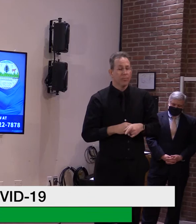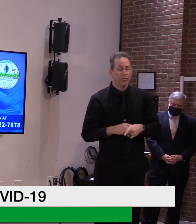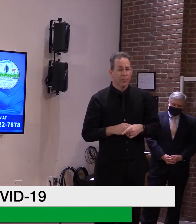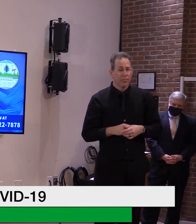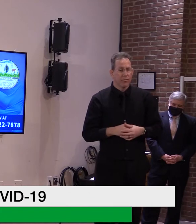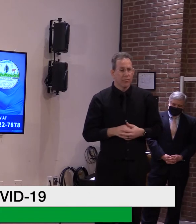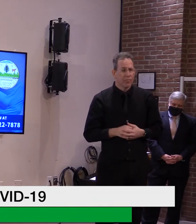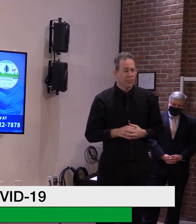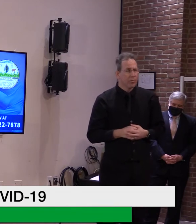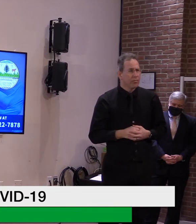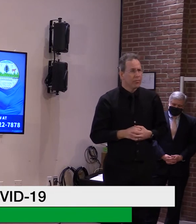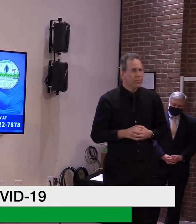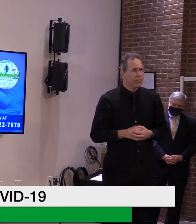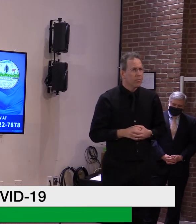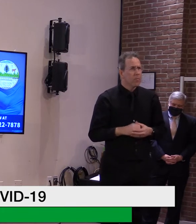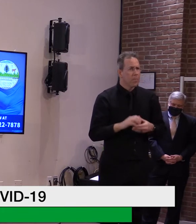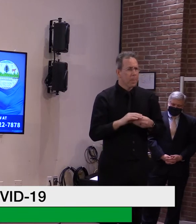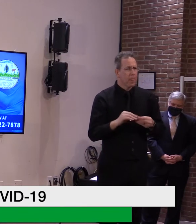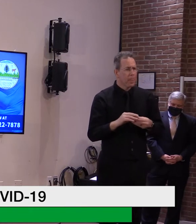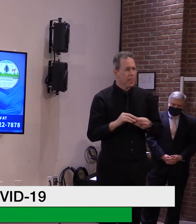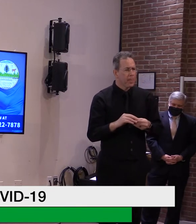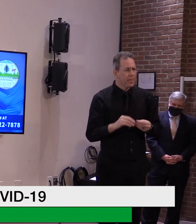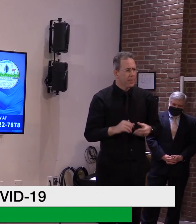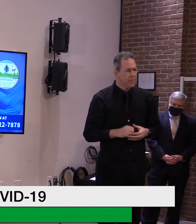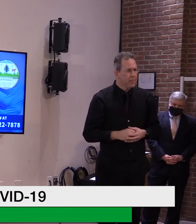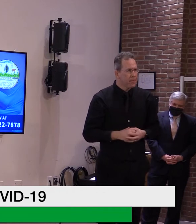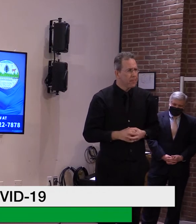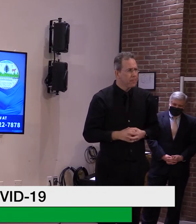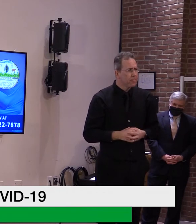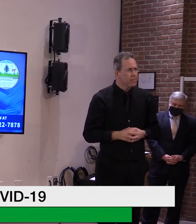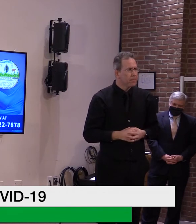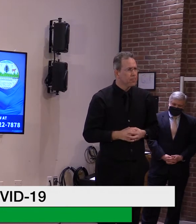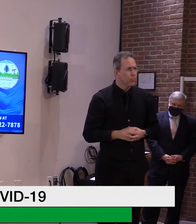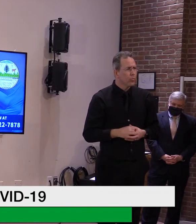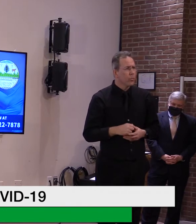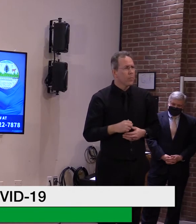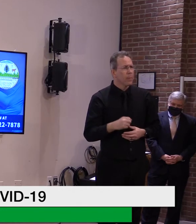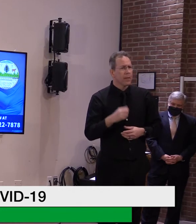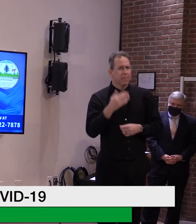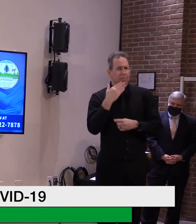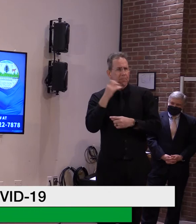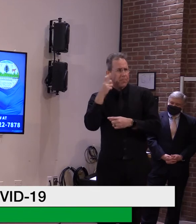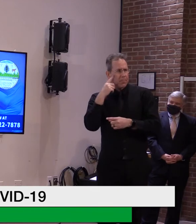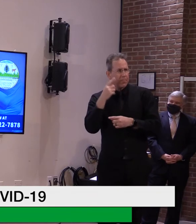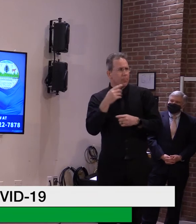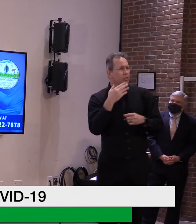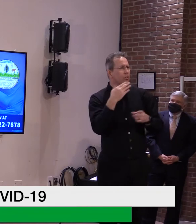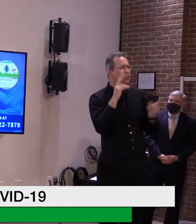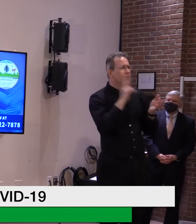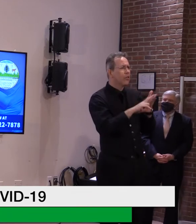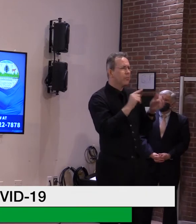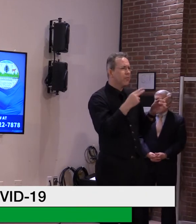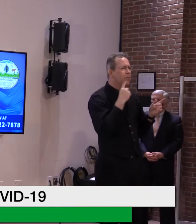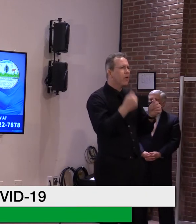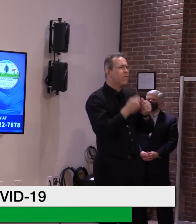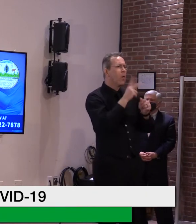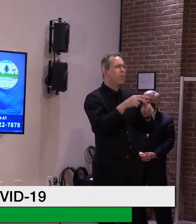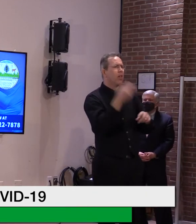Thank you. Thanks Rebecca. And thanks to Secretary Smith for following up from last Friday. Uh, Governor,